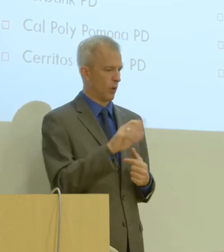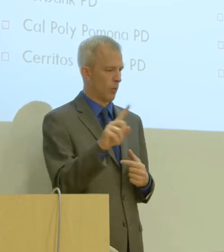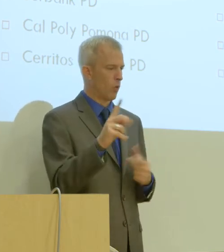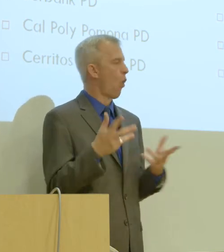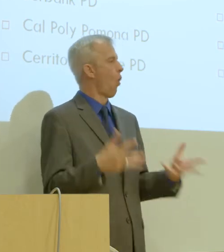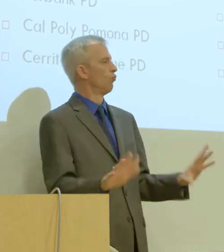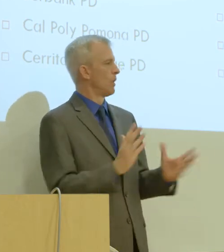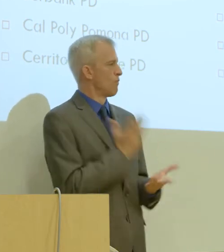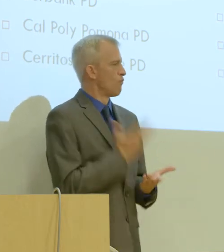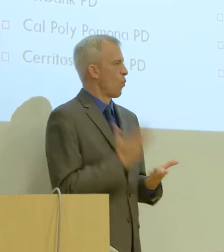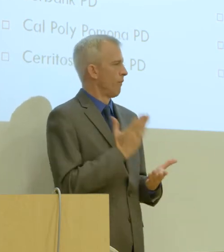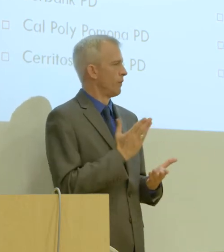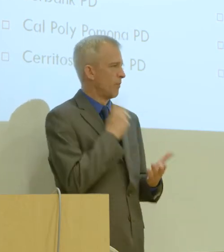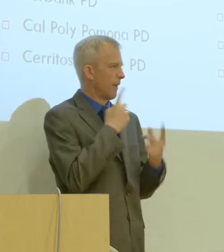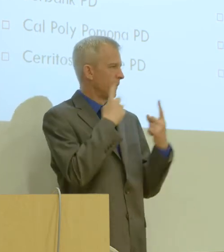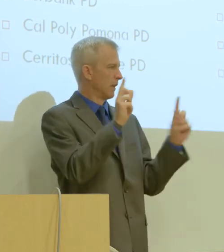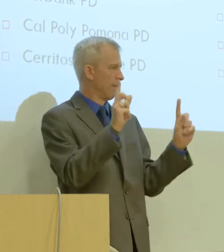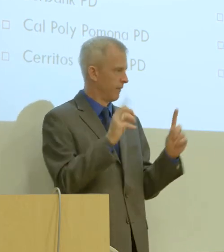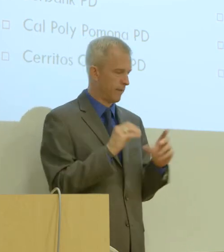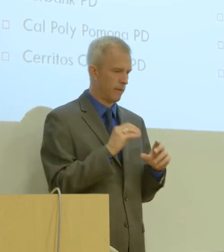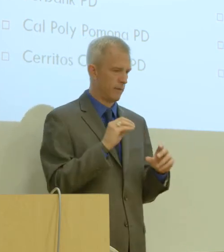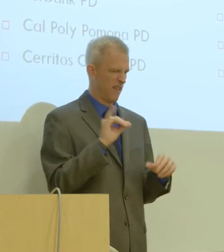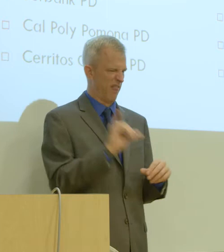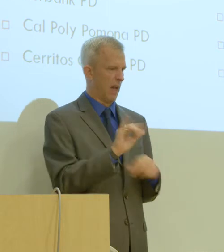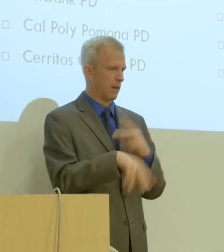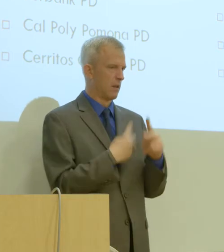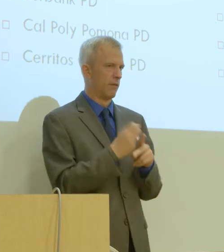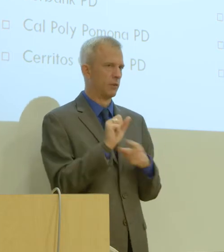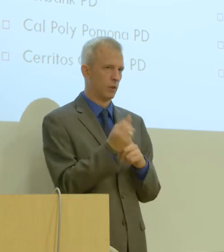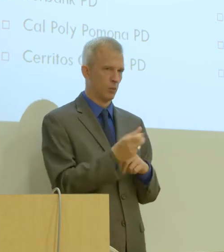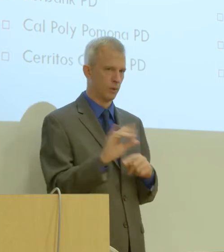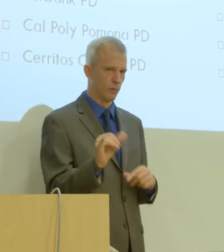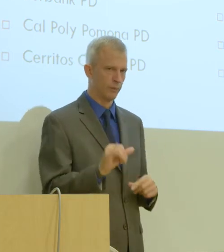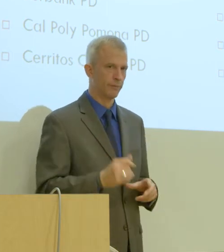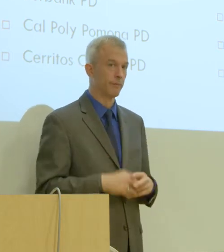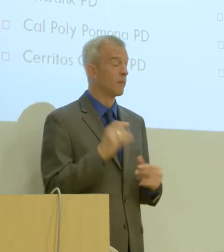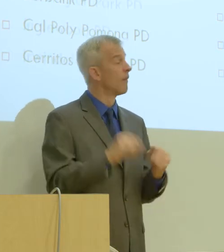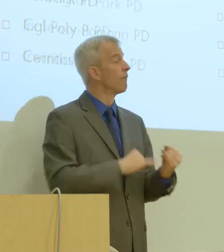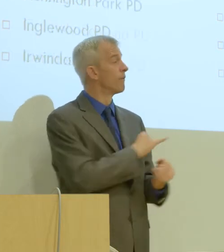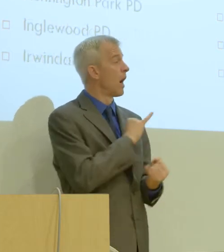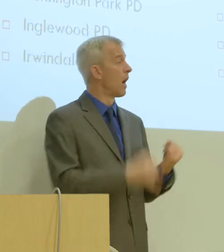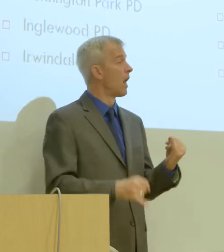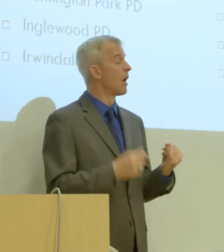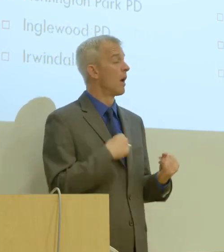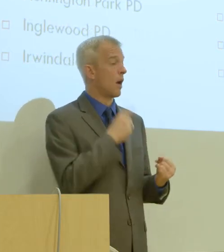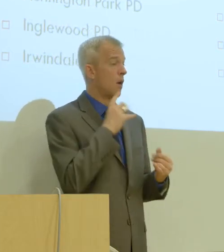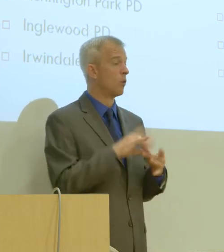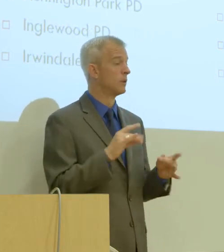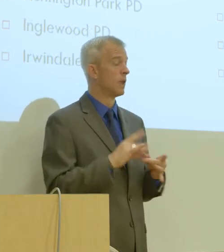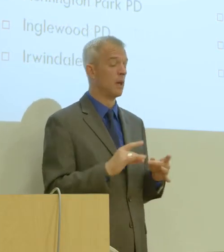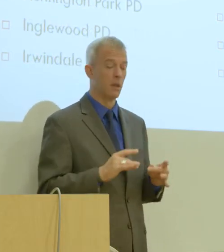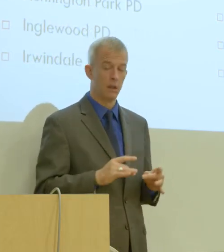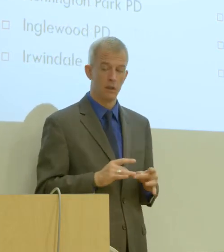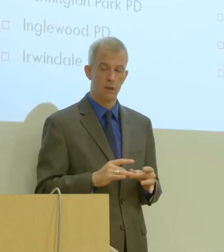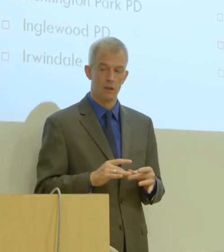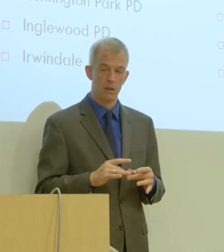those scenarios as well. And finally, will say that it's been established now that